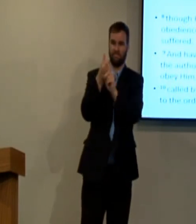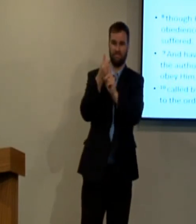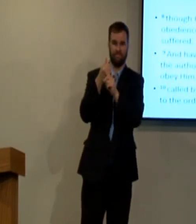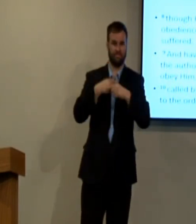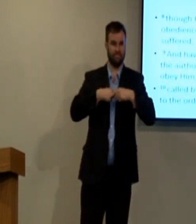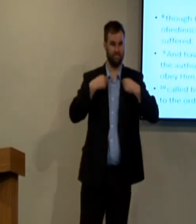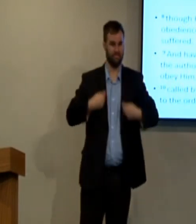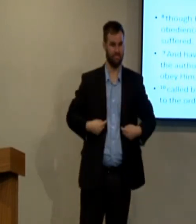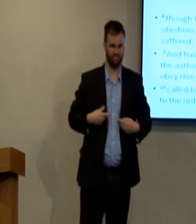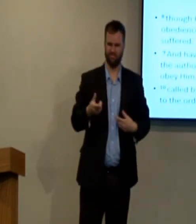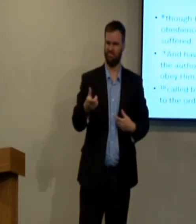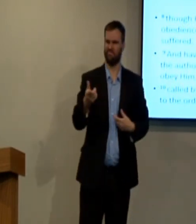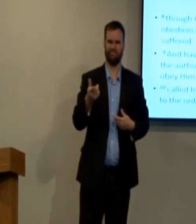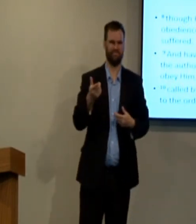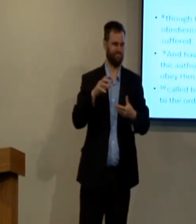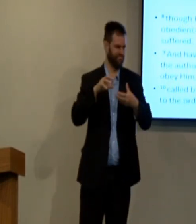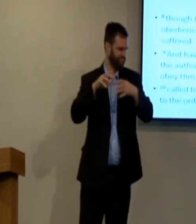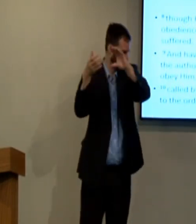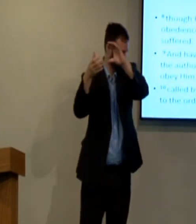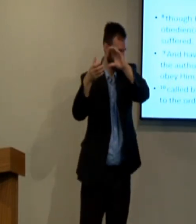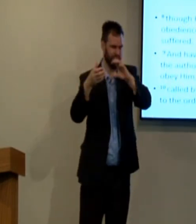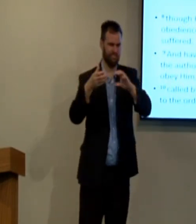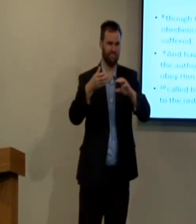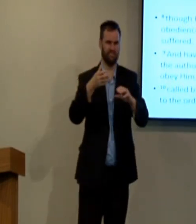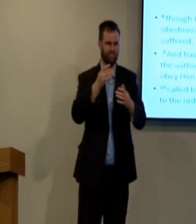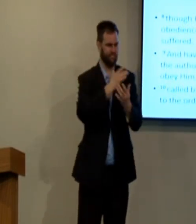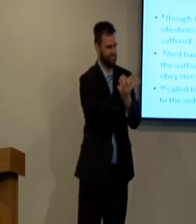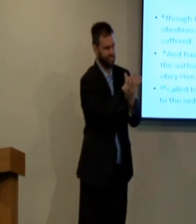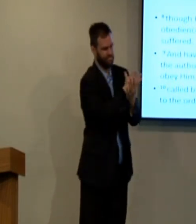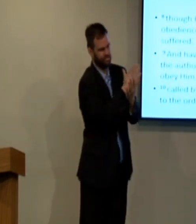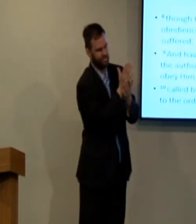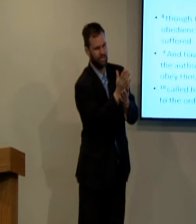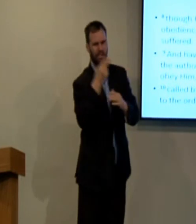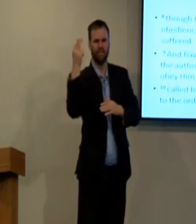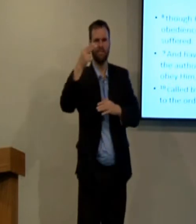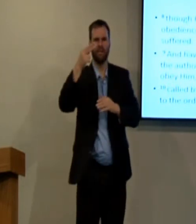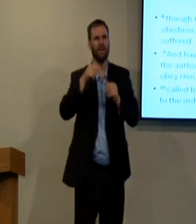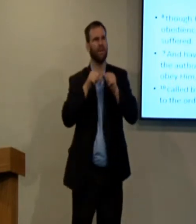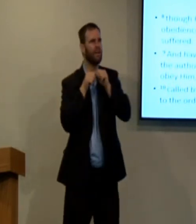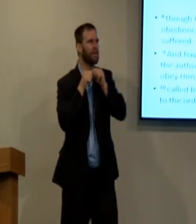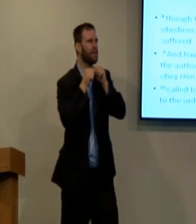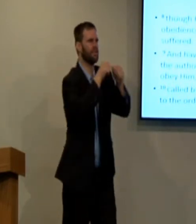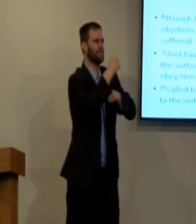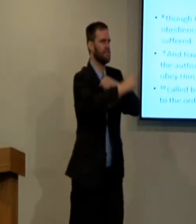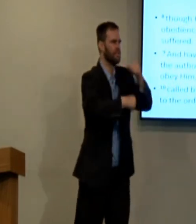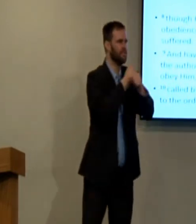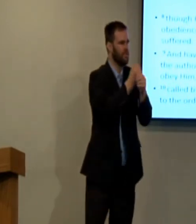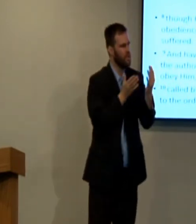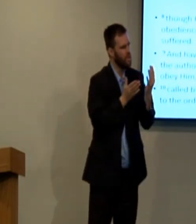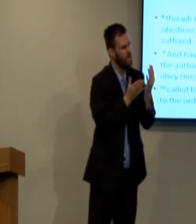Eli's sons, we're not following God, and Eli also, he was not following God.